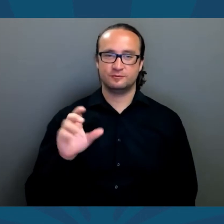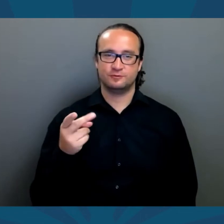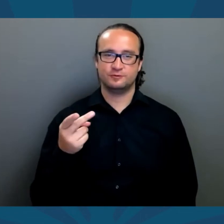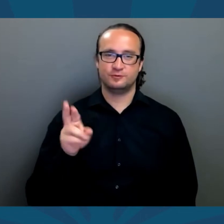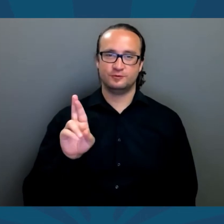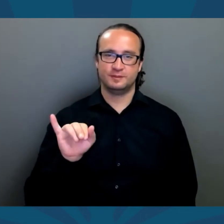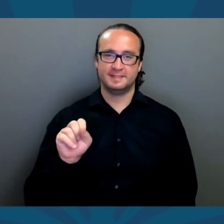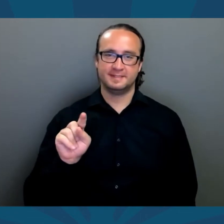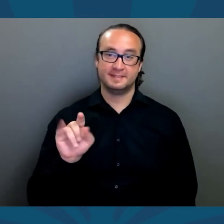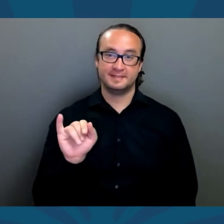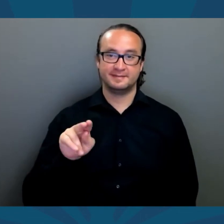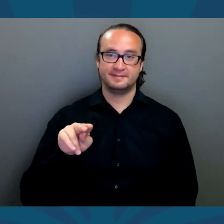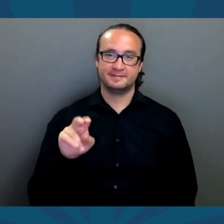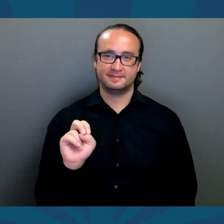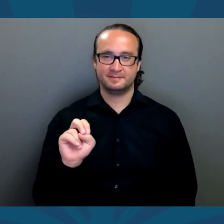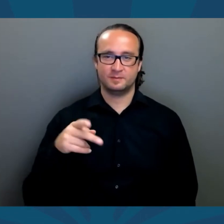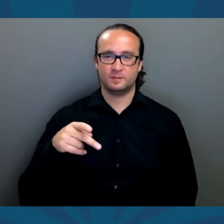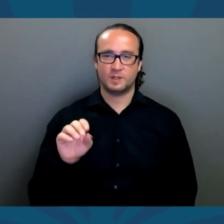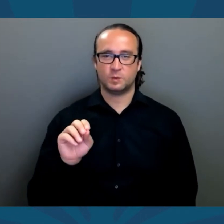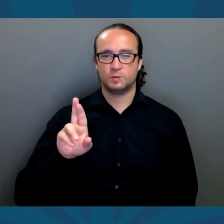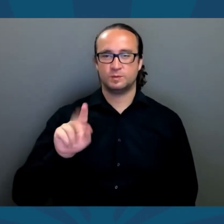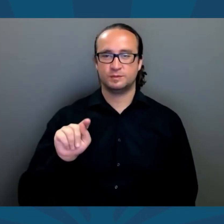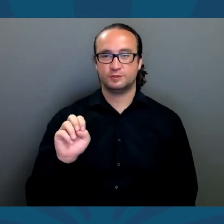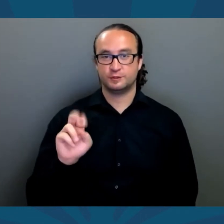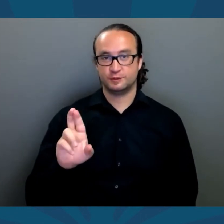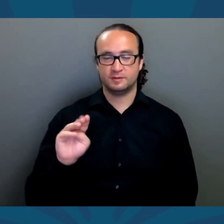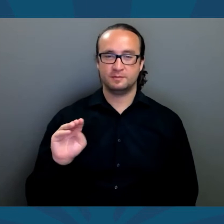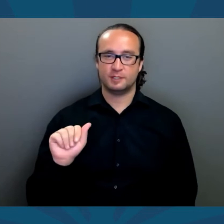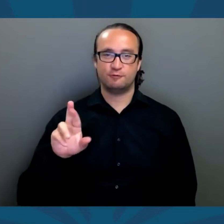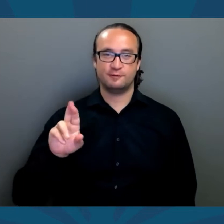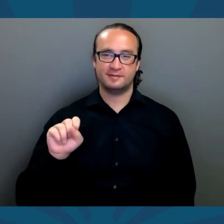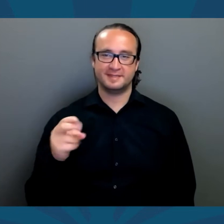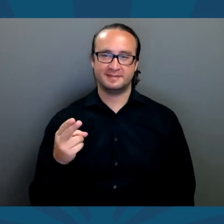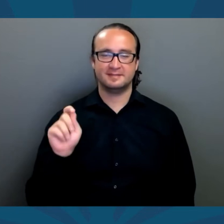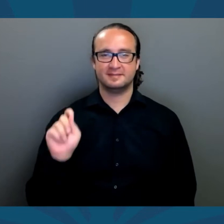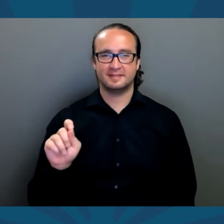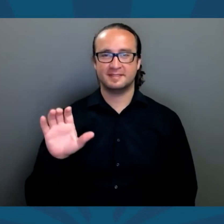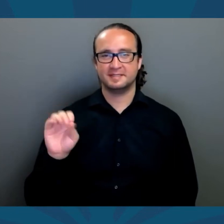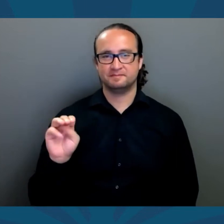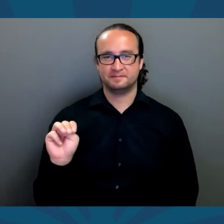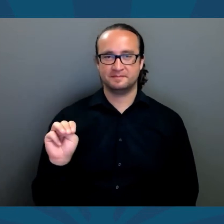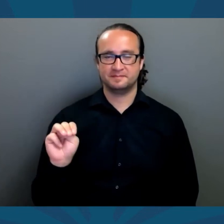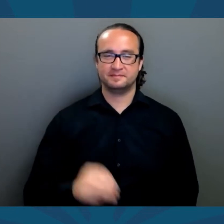.ChristinePorterMarsh.com.